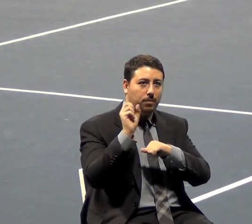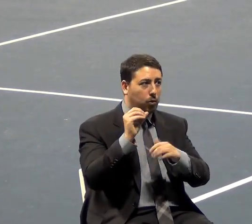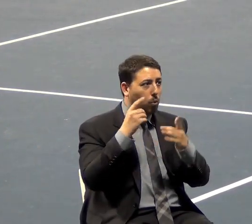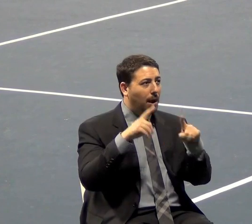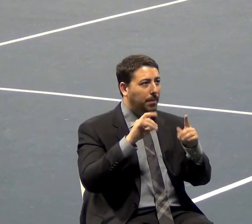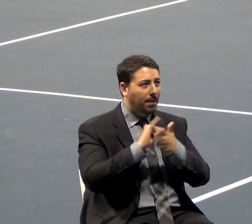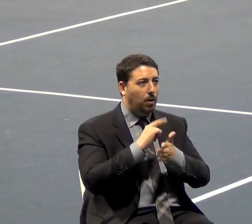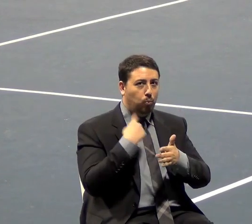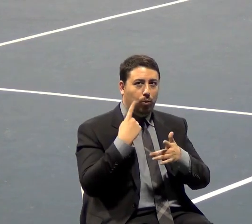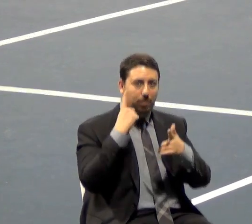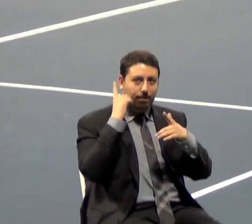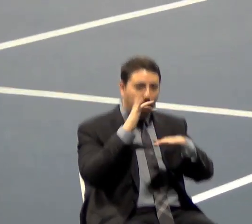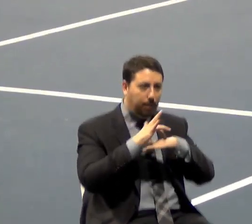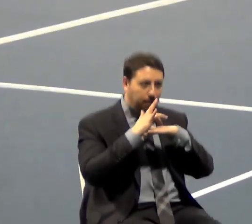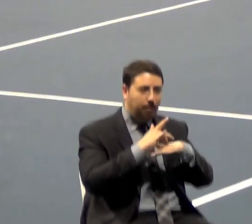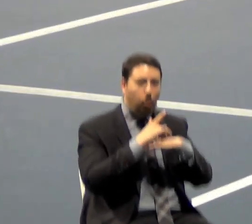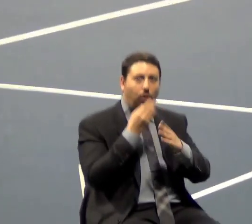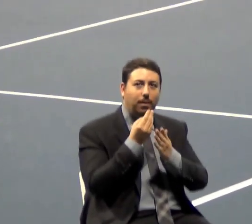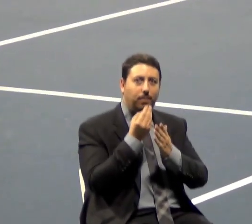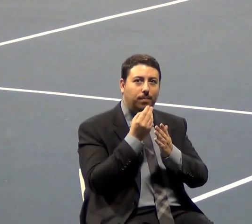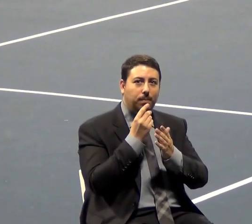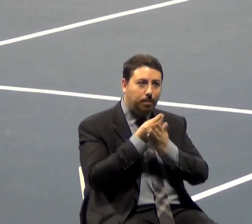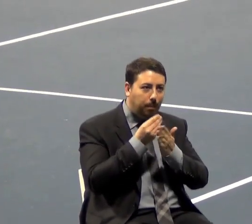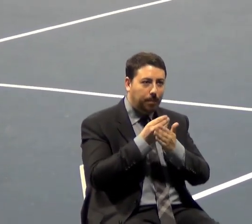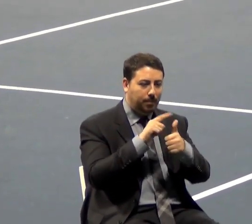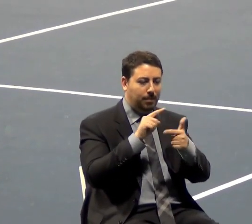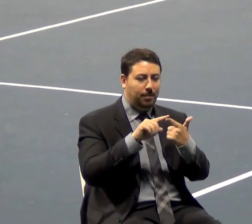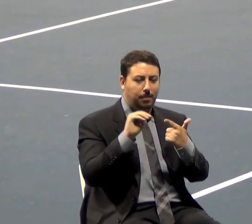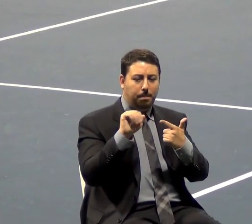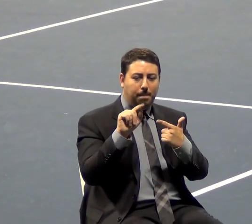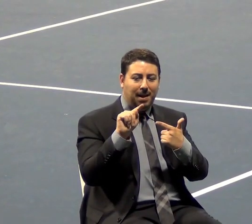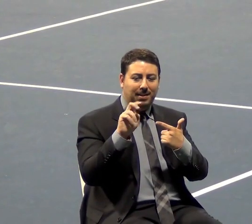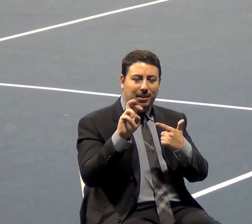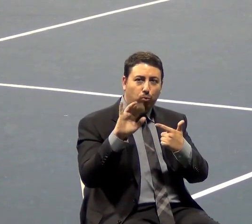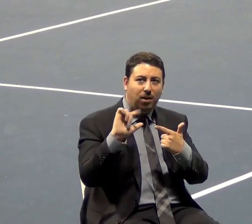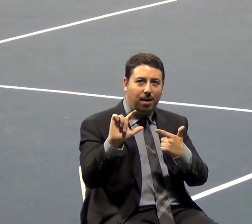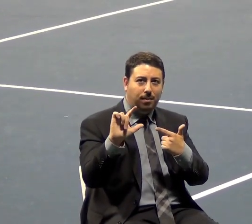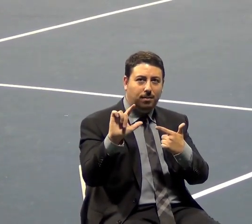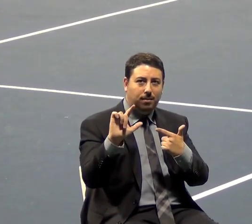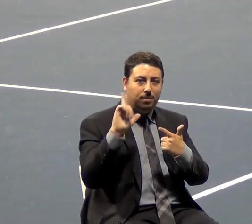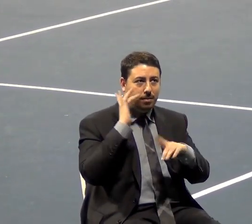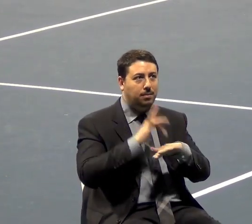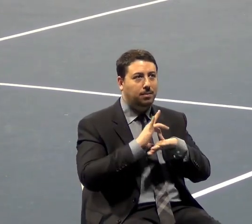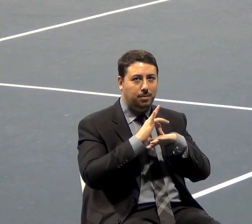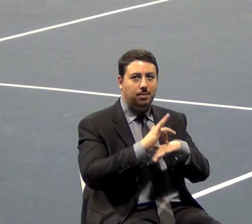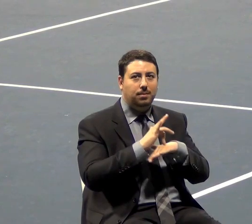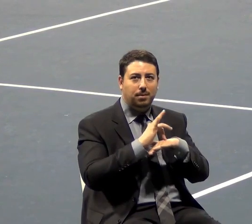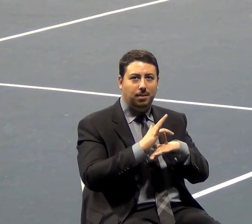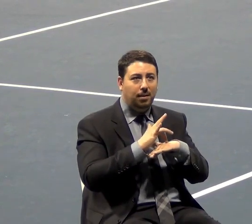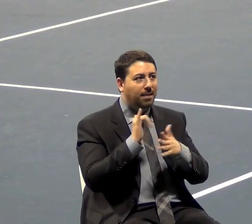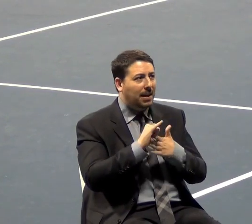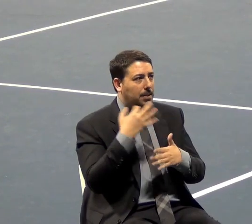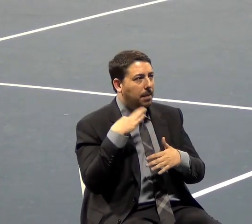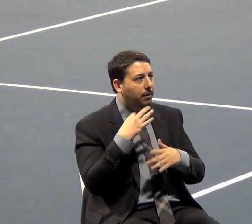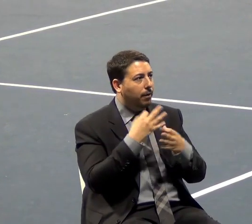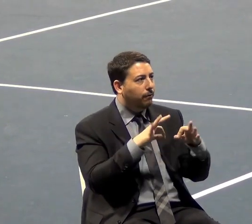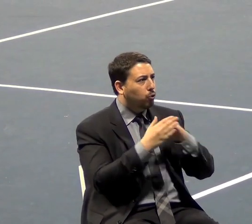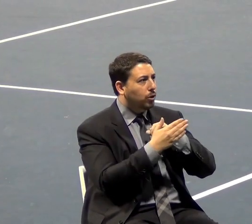concentrated on materialism that are the benefits of a free society. And there's nothing wrong with enjoying the benefits if you earn them. And